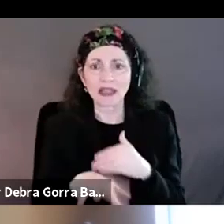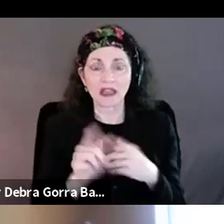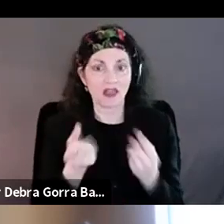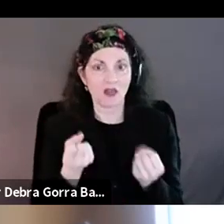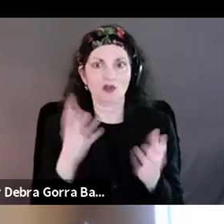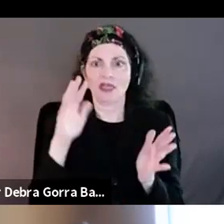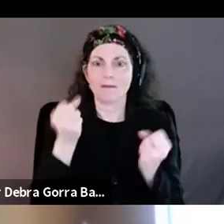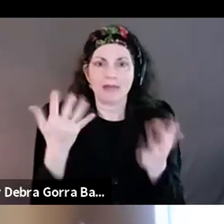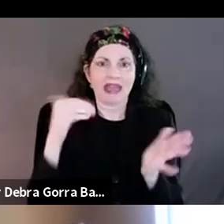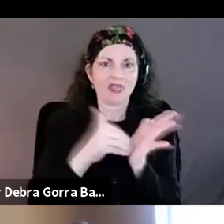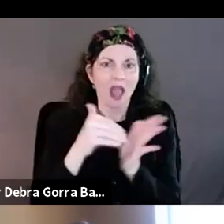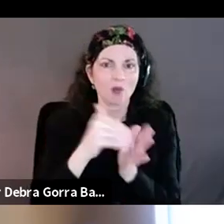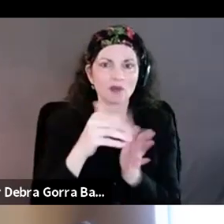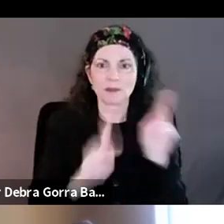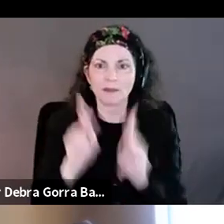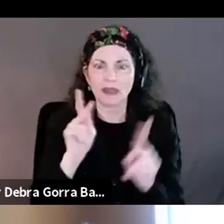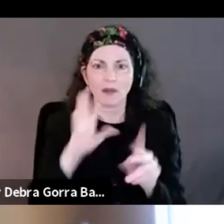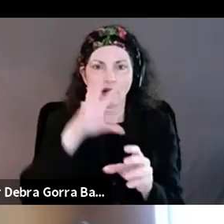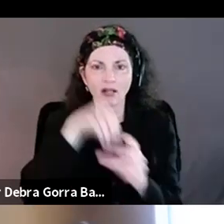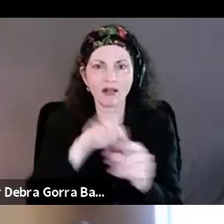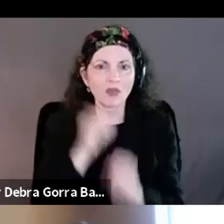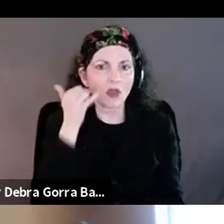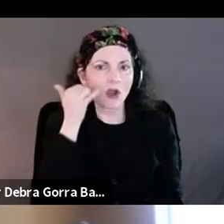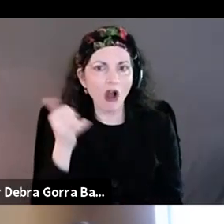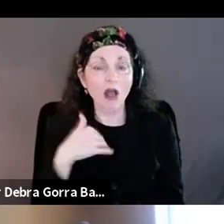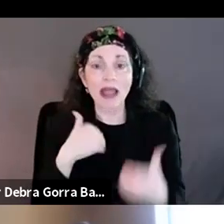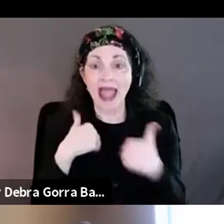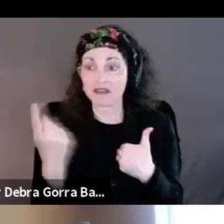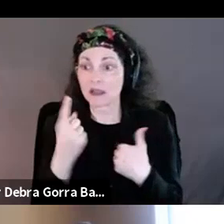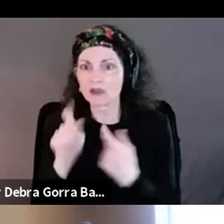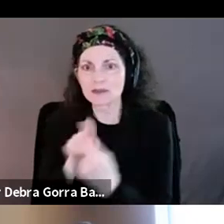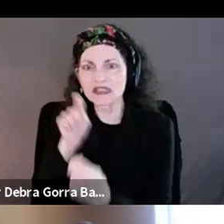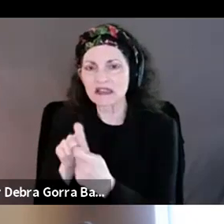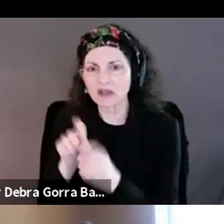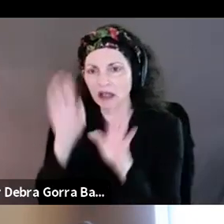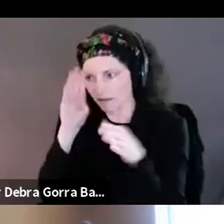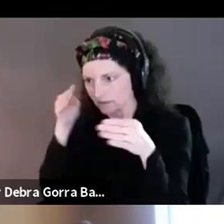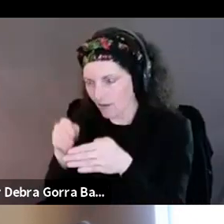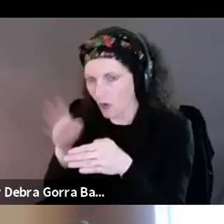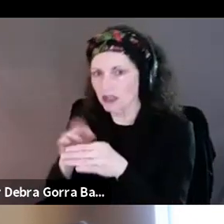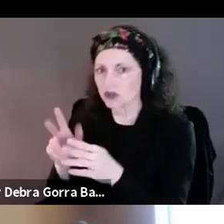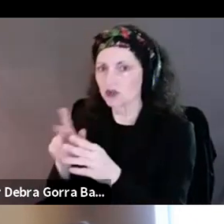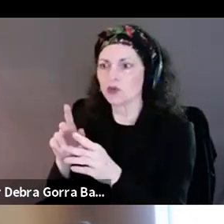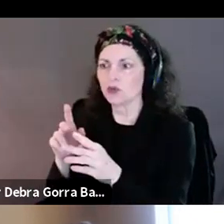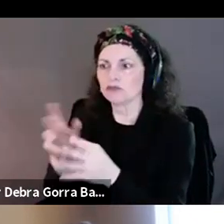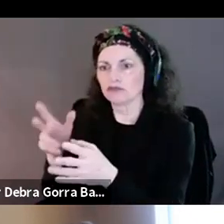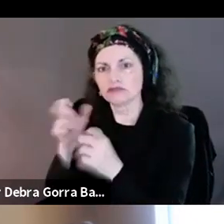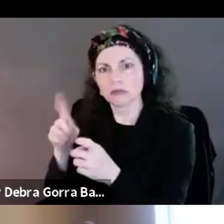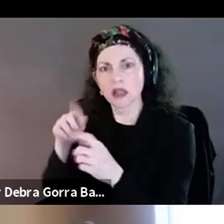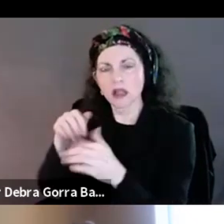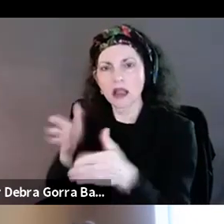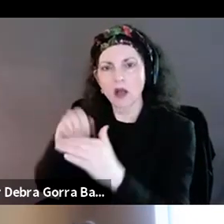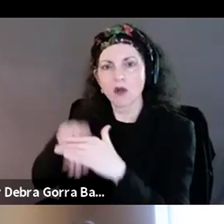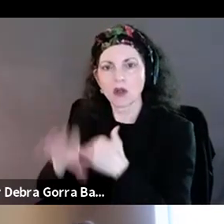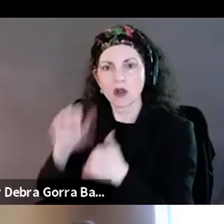um, and having somebody specifically dedicated to taking those. And, um, and, and I, I don't know if you invented it, Andrea,